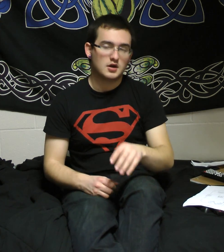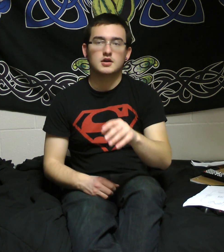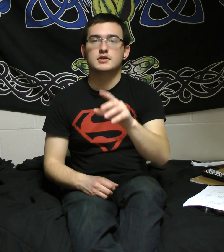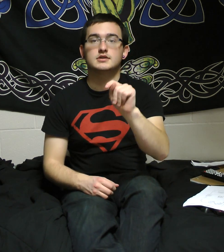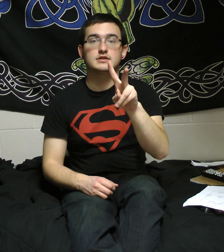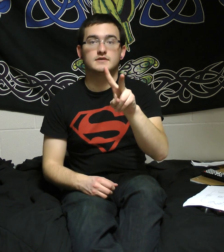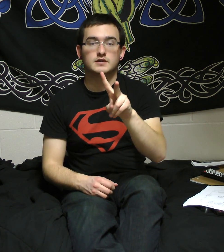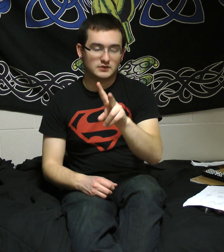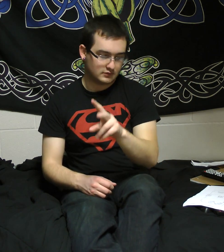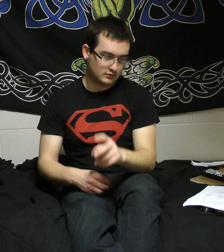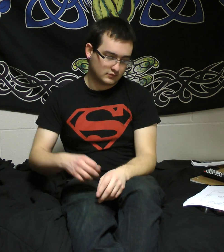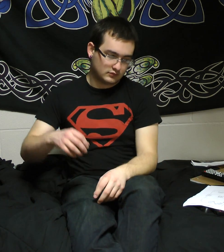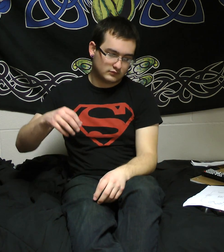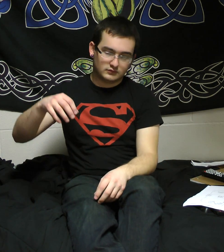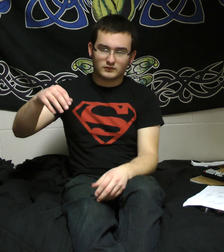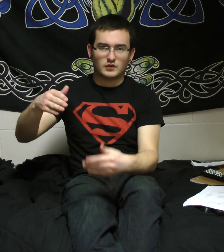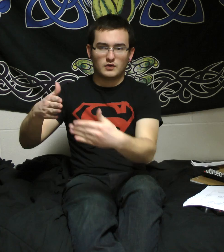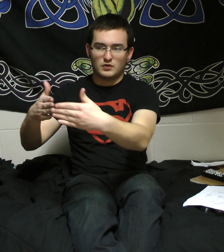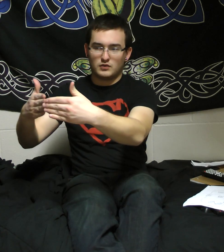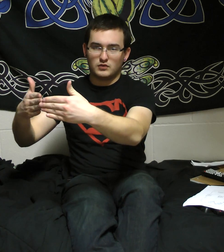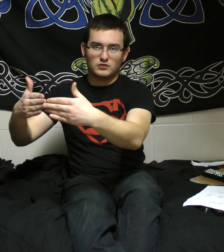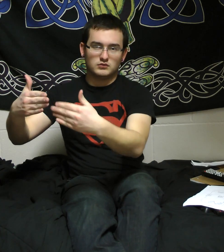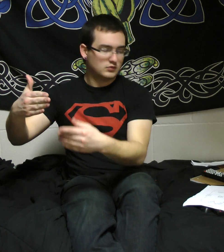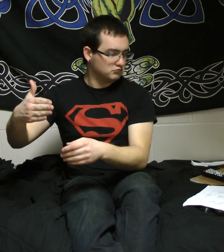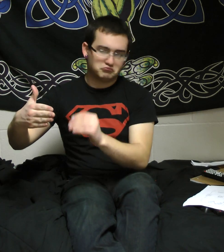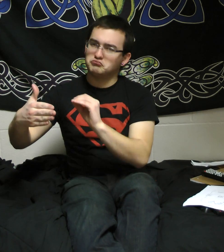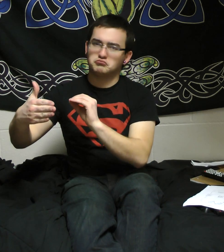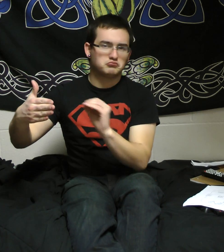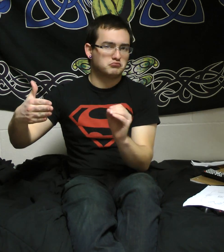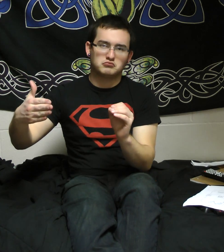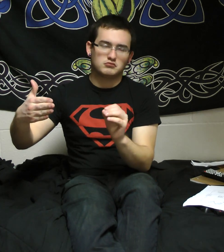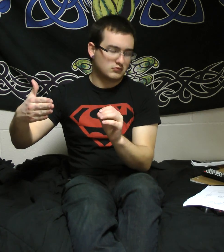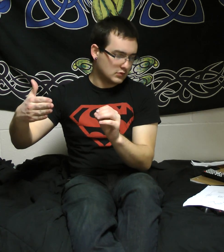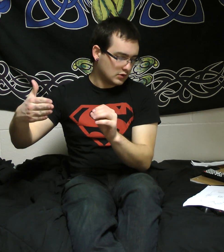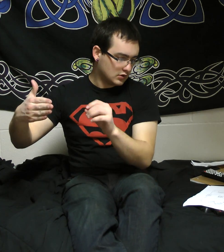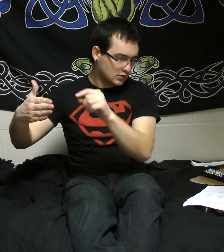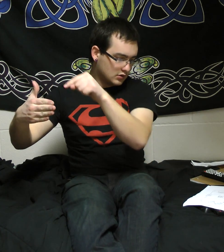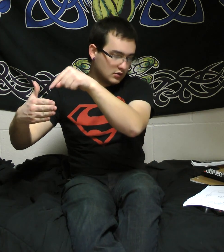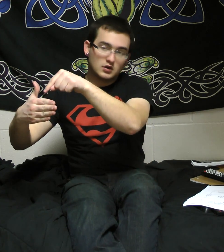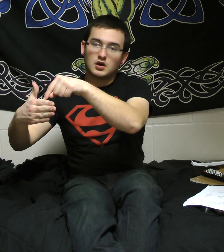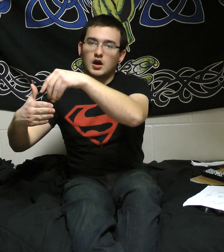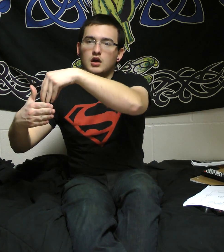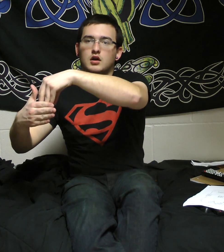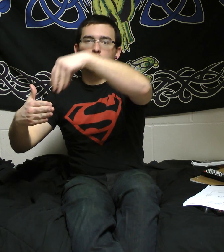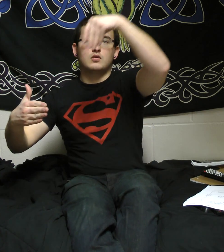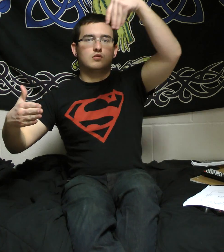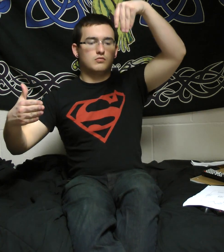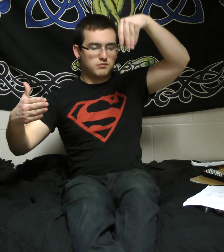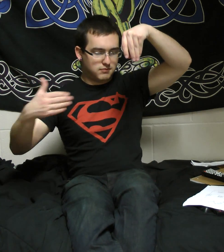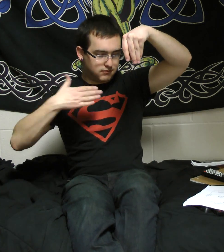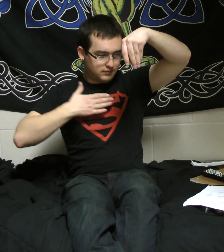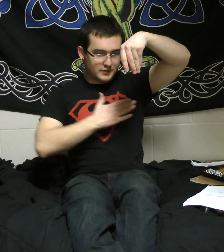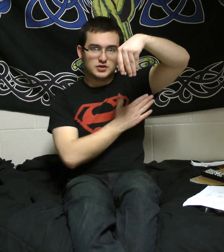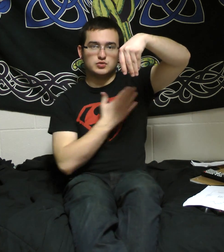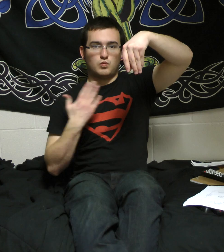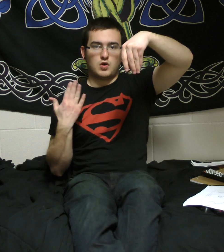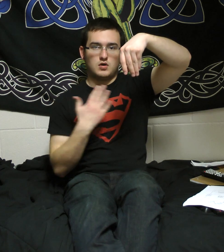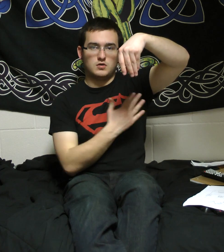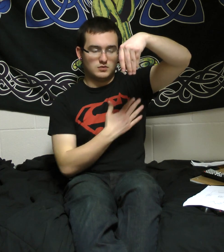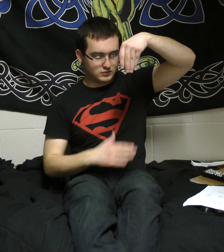If I had it in my power I would arrange for every